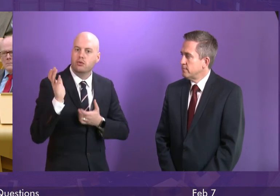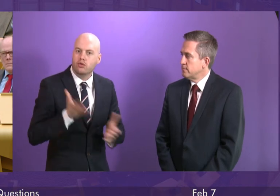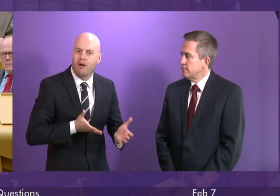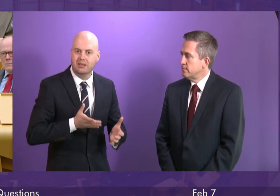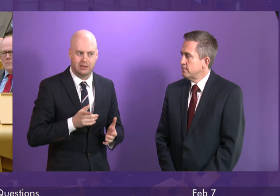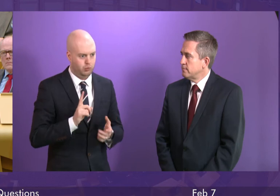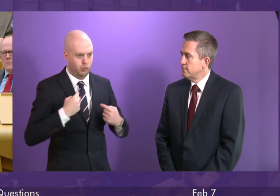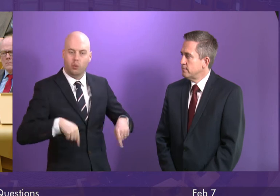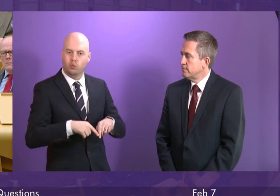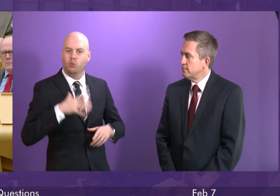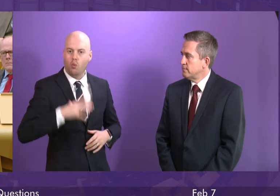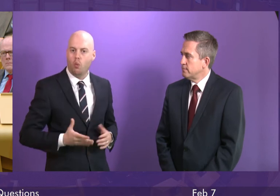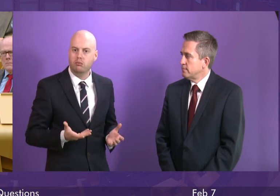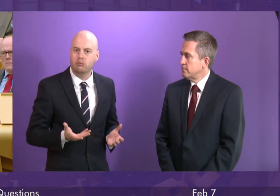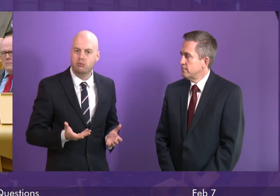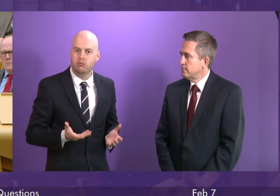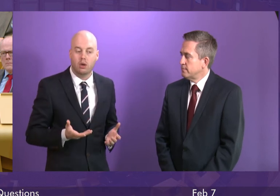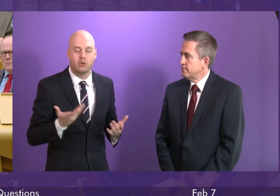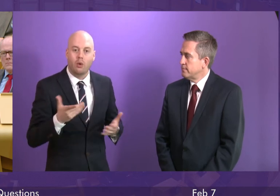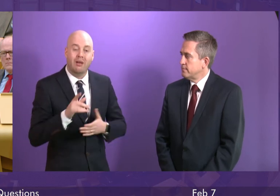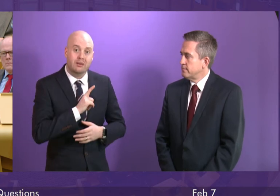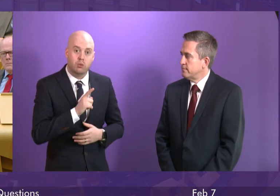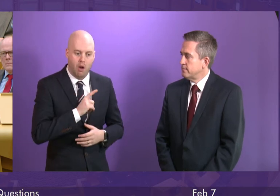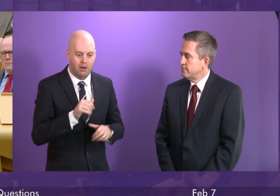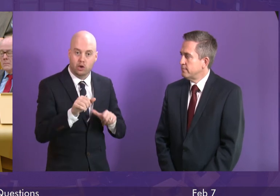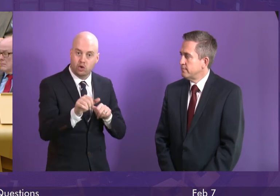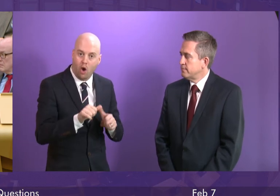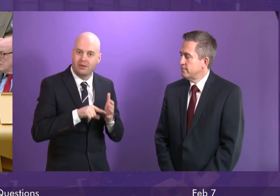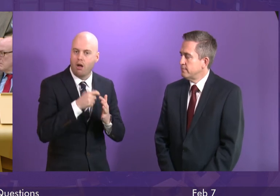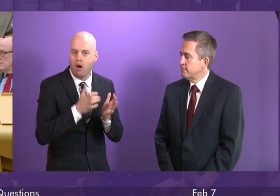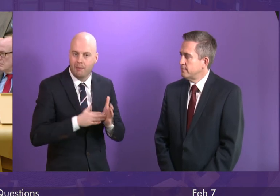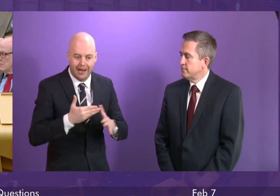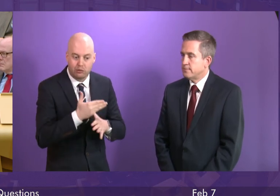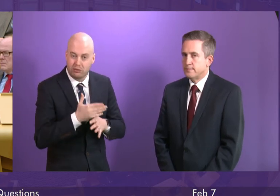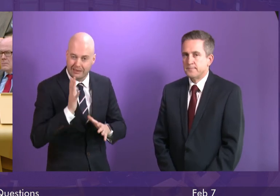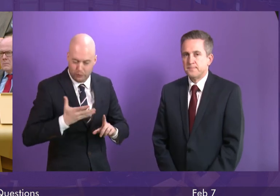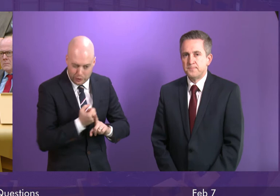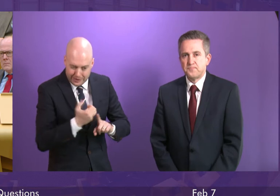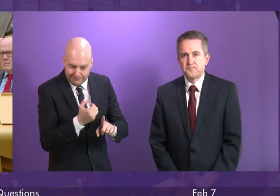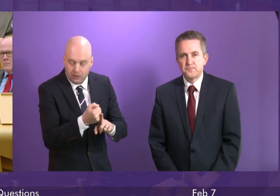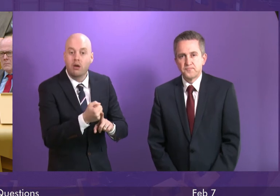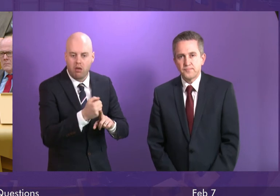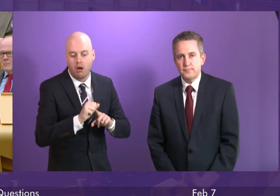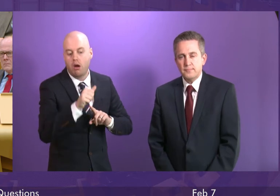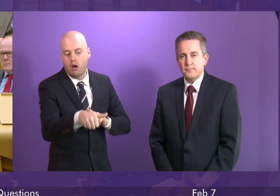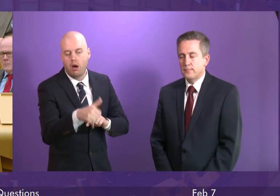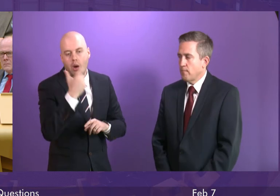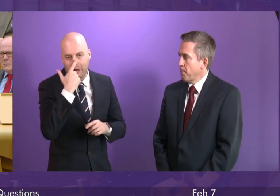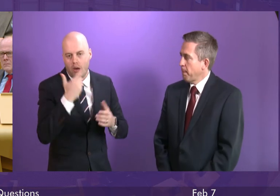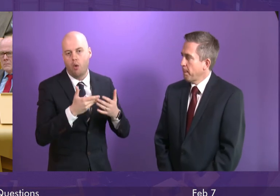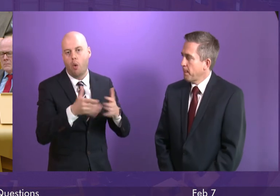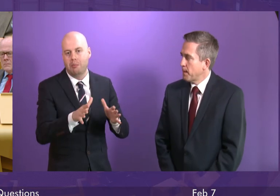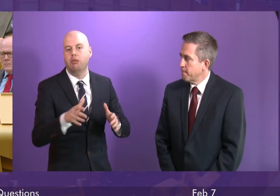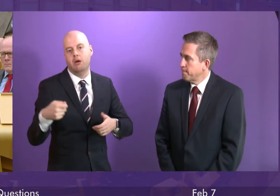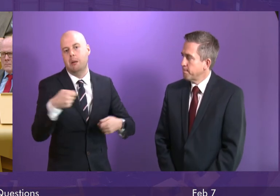That's what our immediate short-term action is focused on achieving, and it's why we're open to developing a competitive public sector bid within